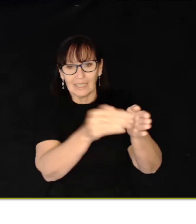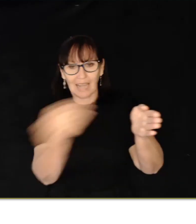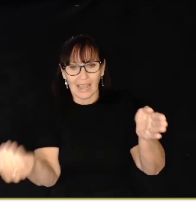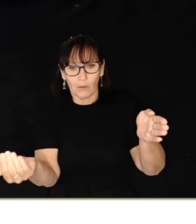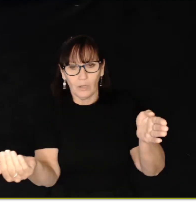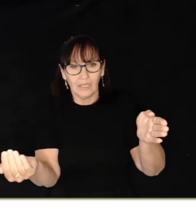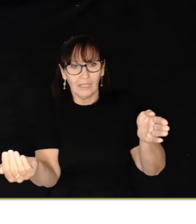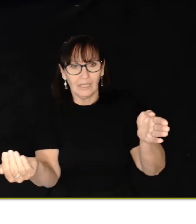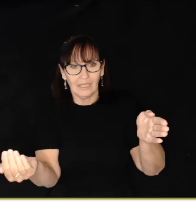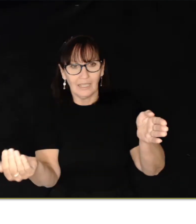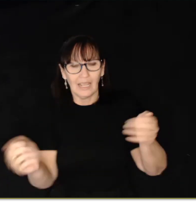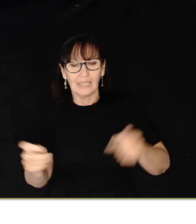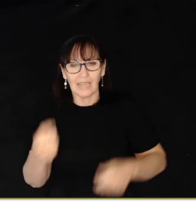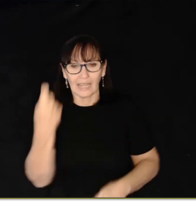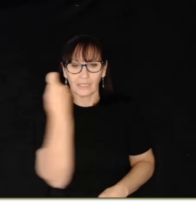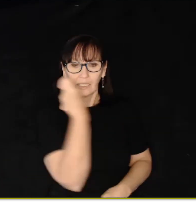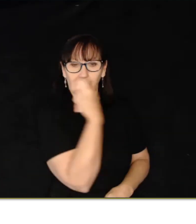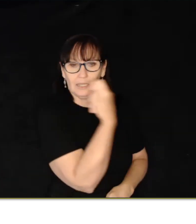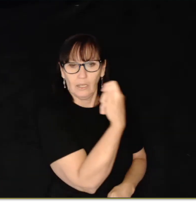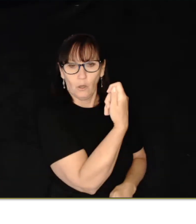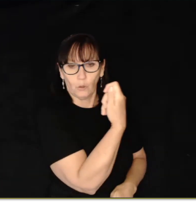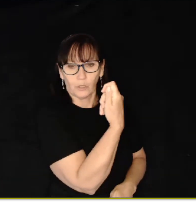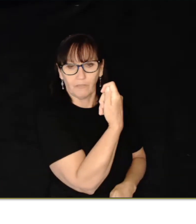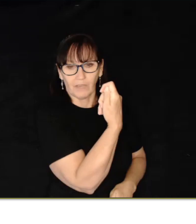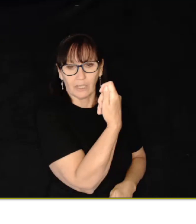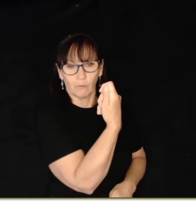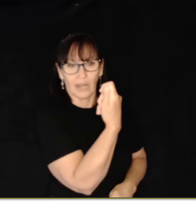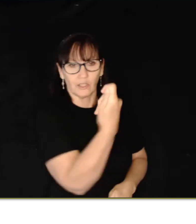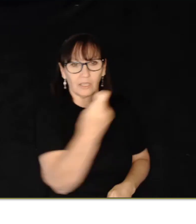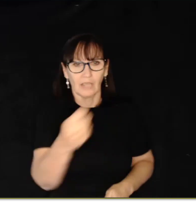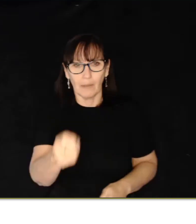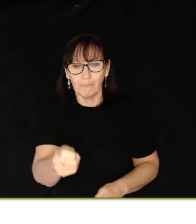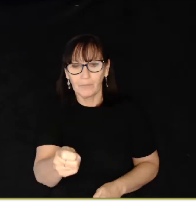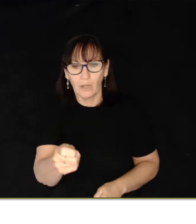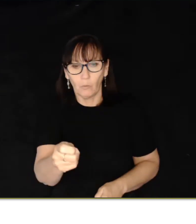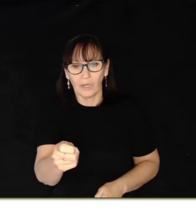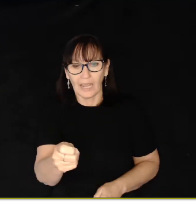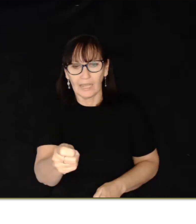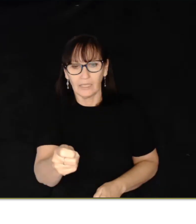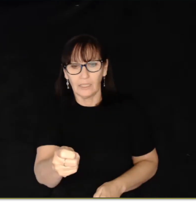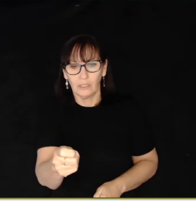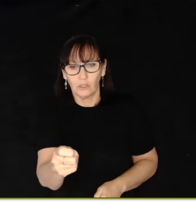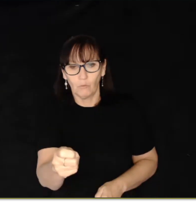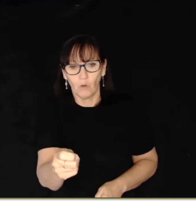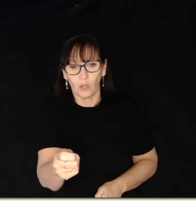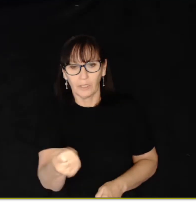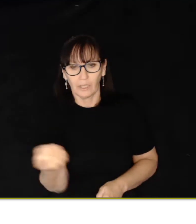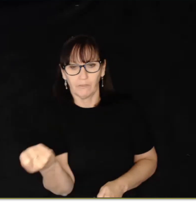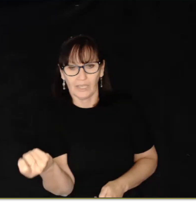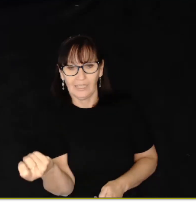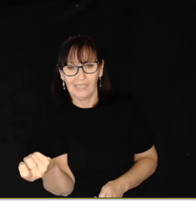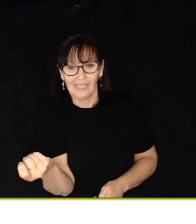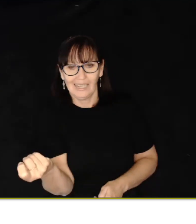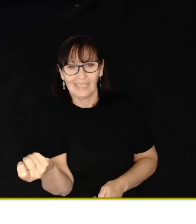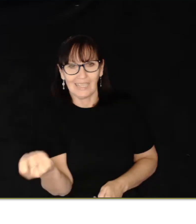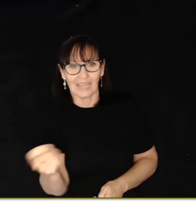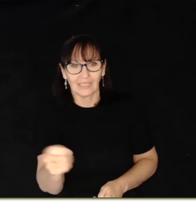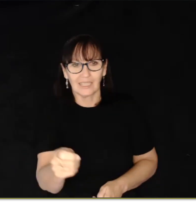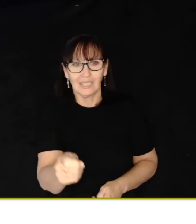Now. Next. Hook your finger round your thumb, one-handed, roll it over.